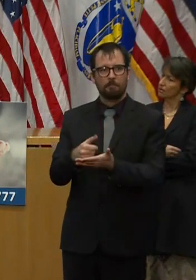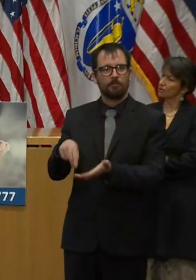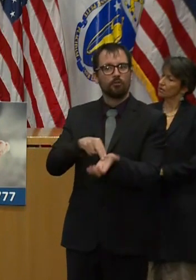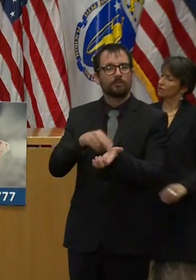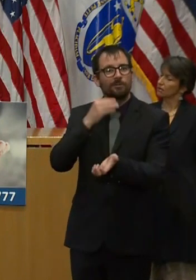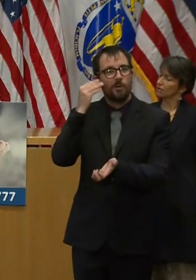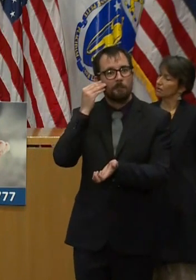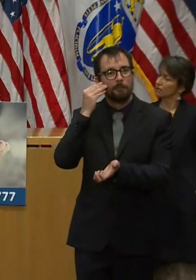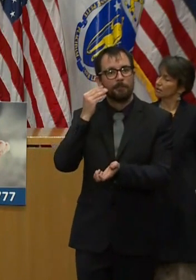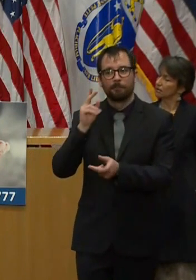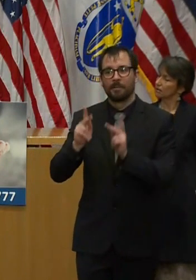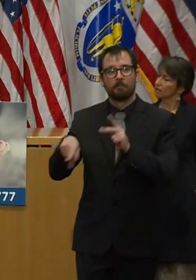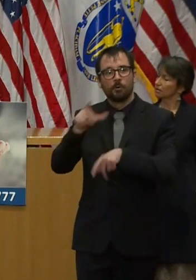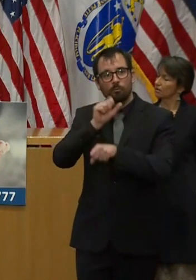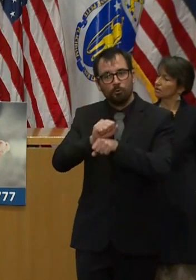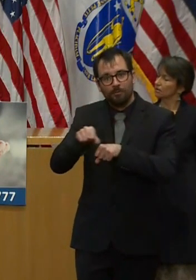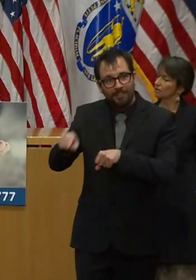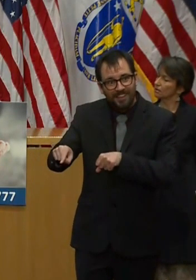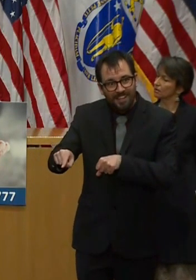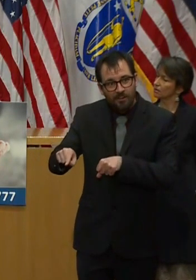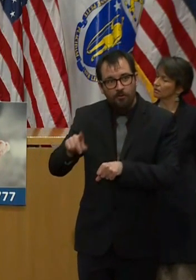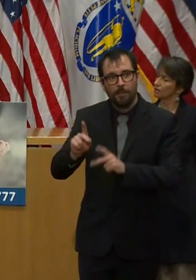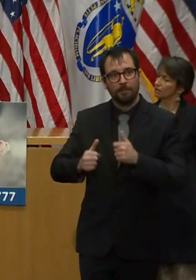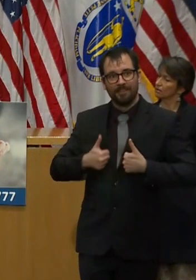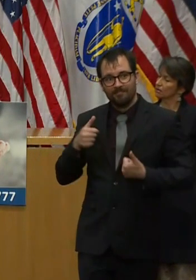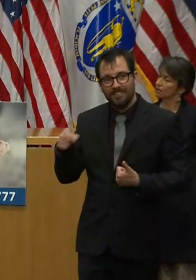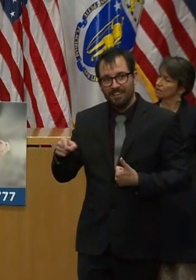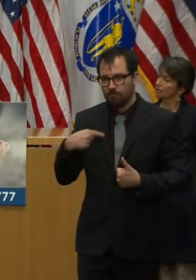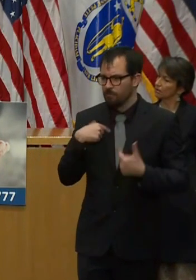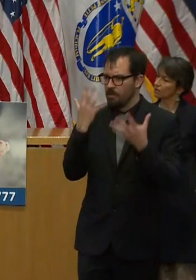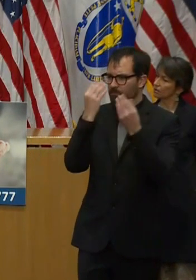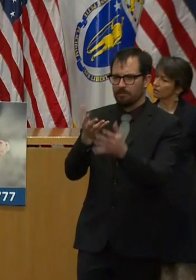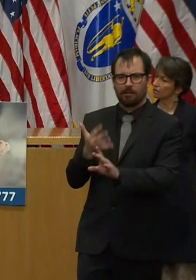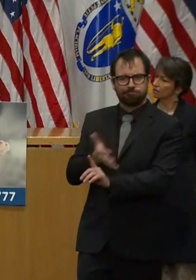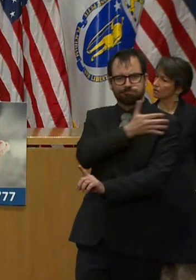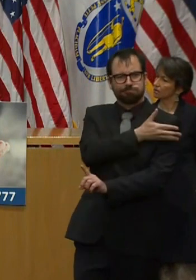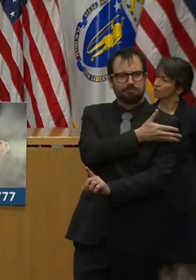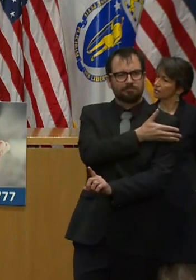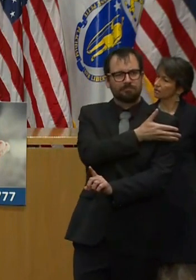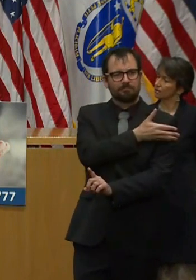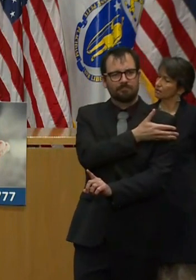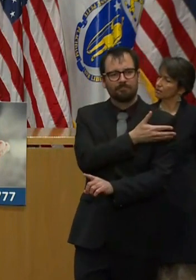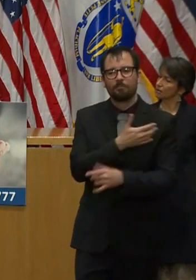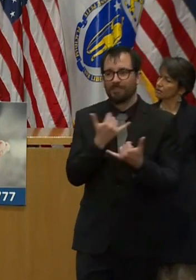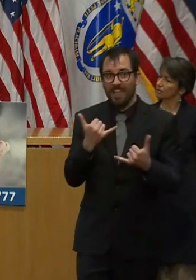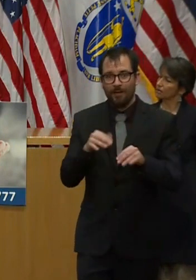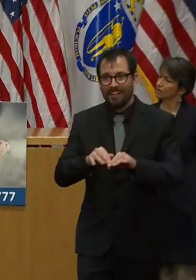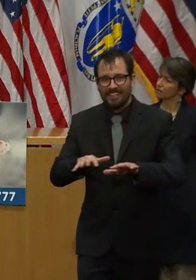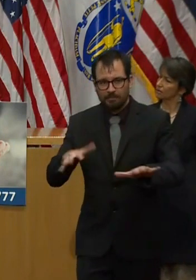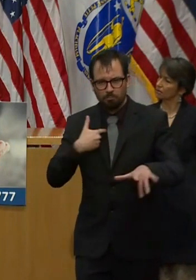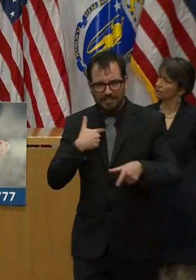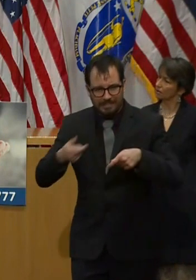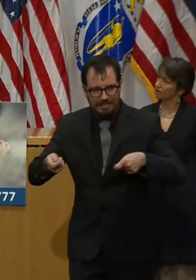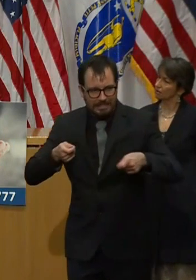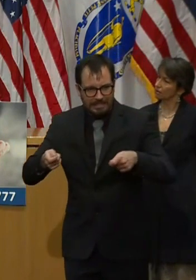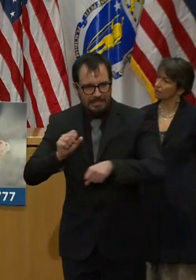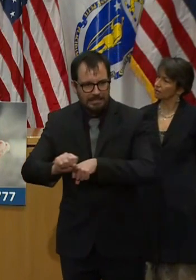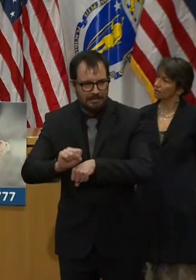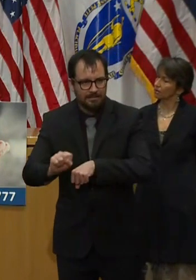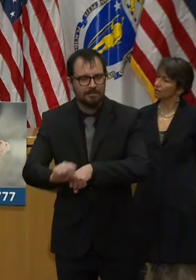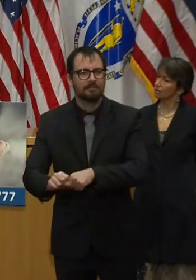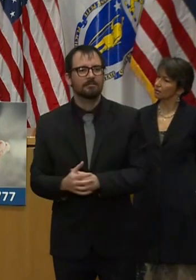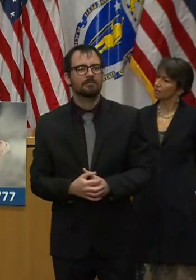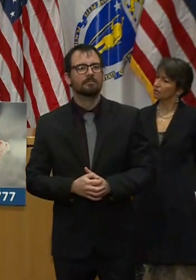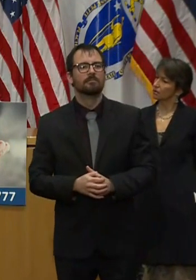for the epidemic, for the pandemic, which we now have. We've put in place mobile testing for nursing